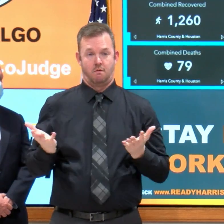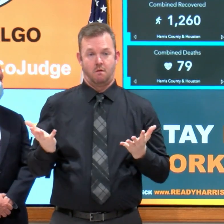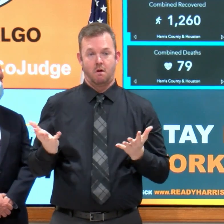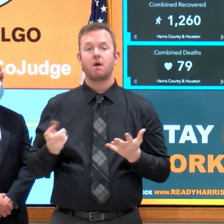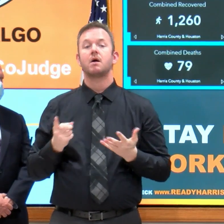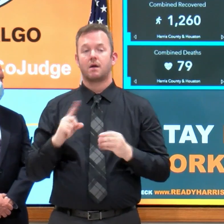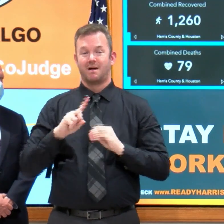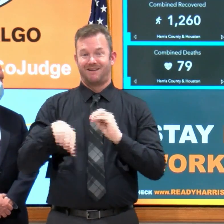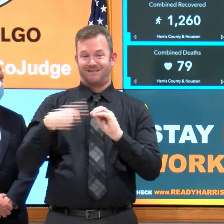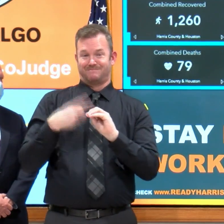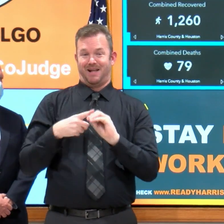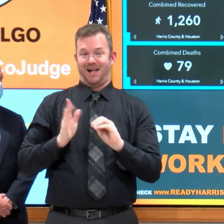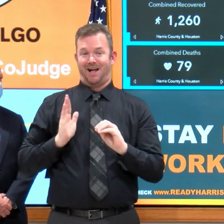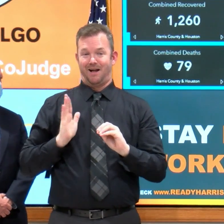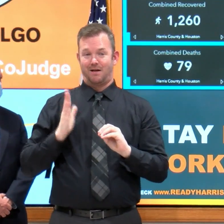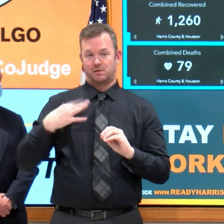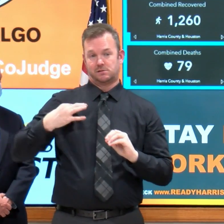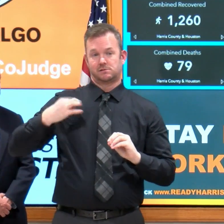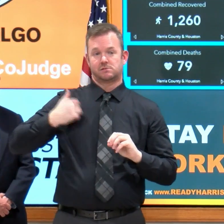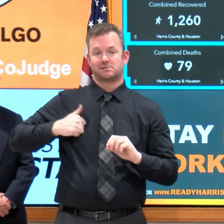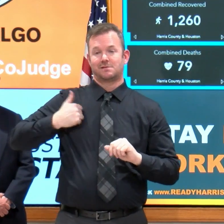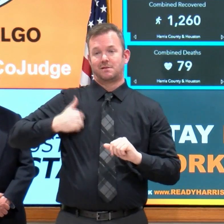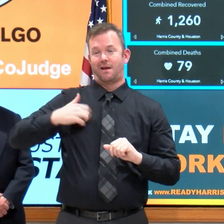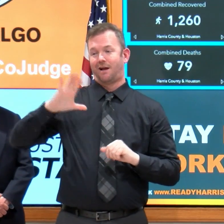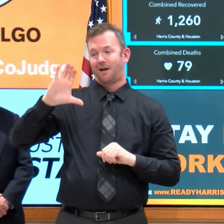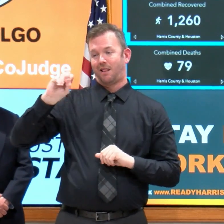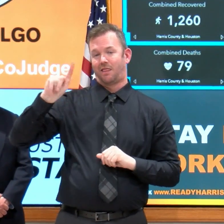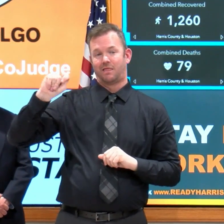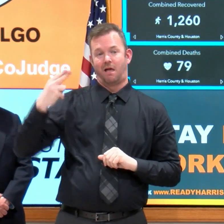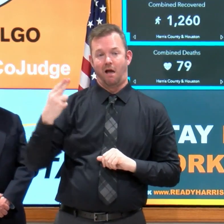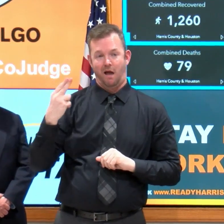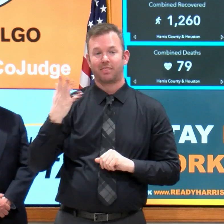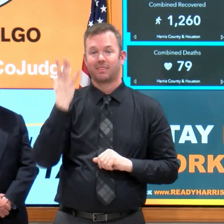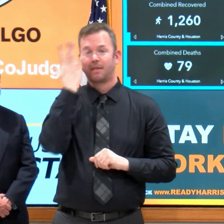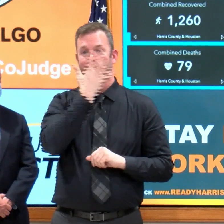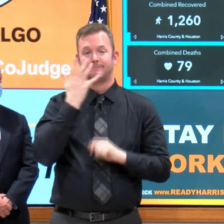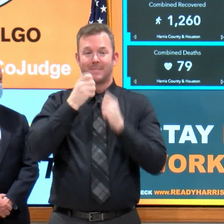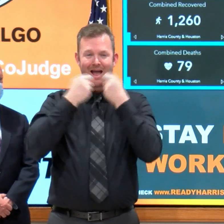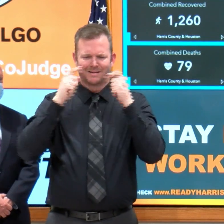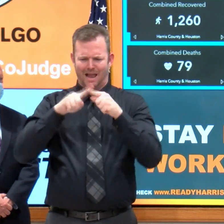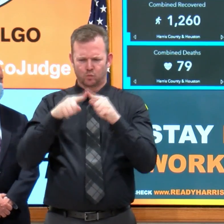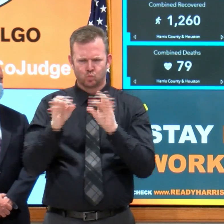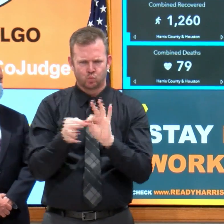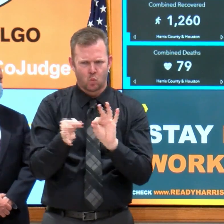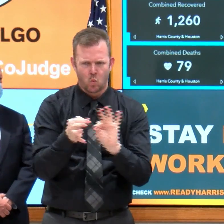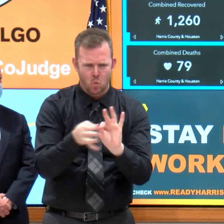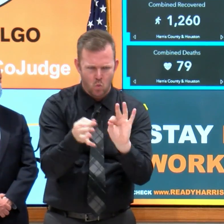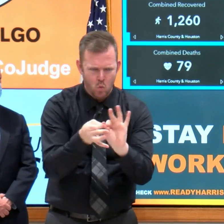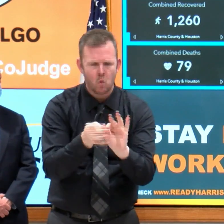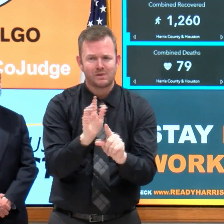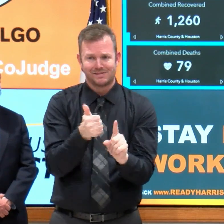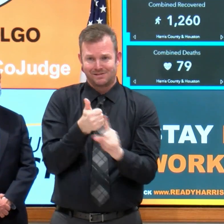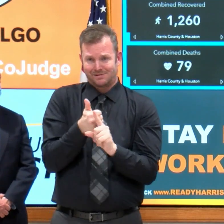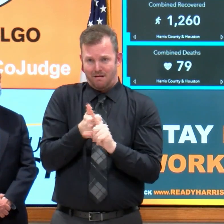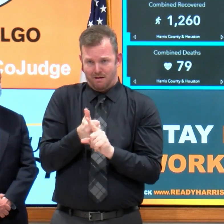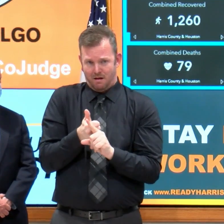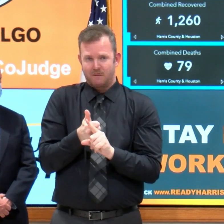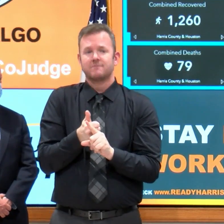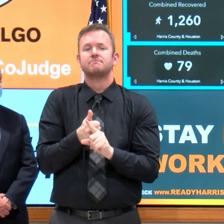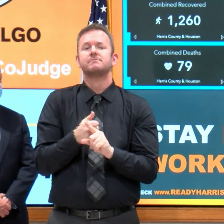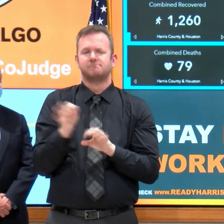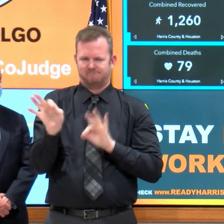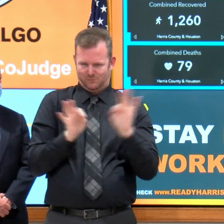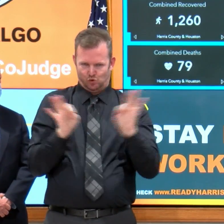coverings, including do-it-yourself, instructions are on the Houston Emergency site, and that is